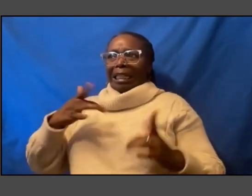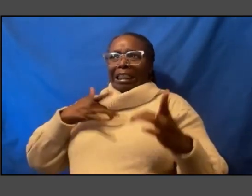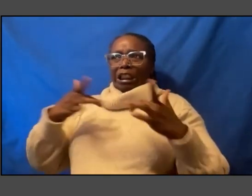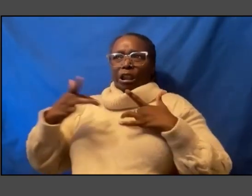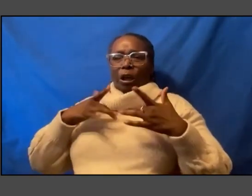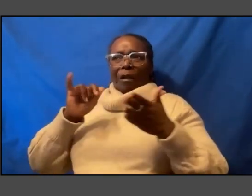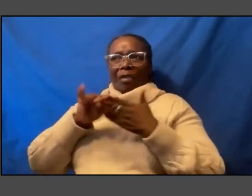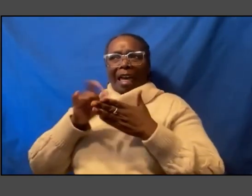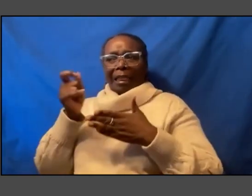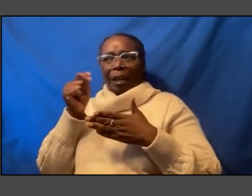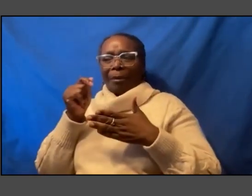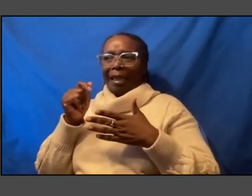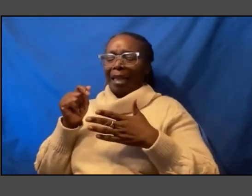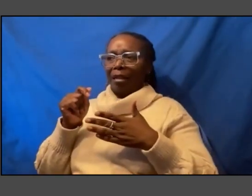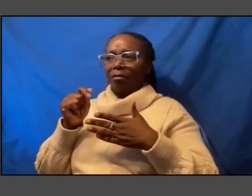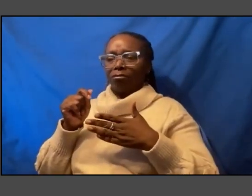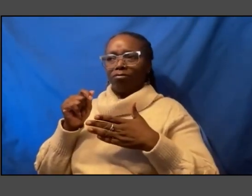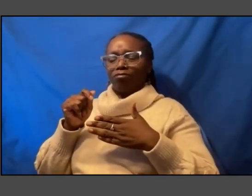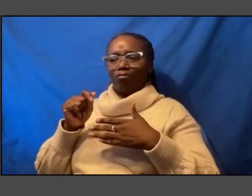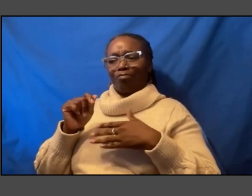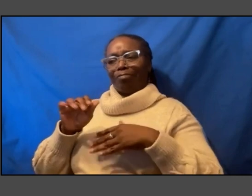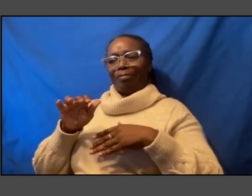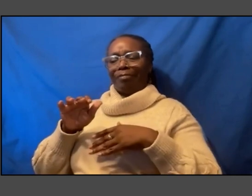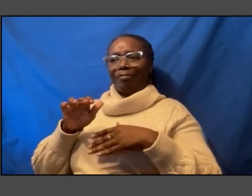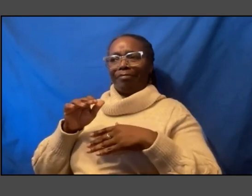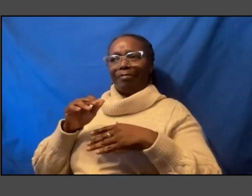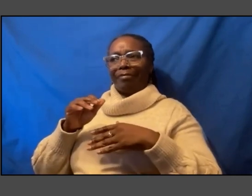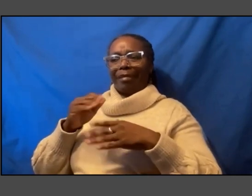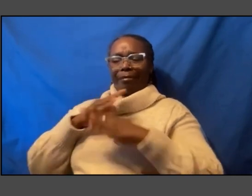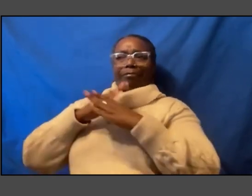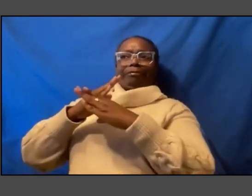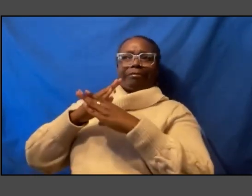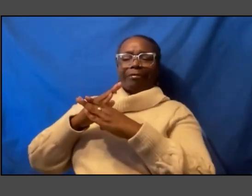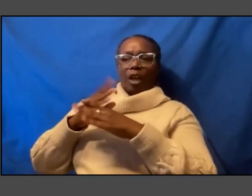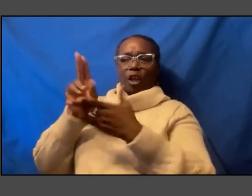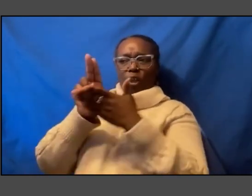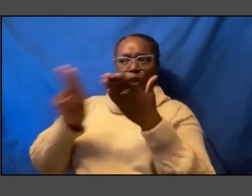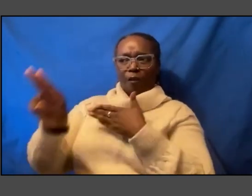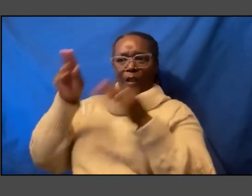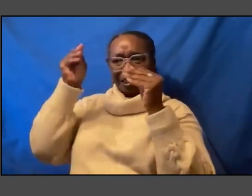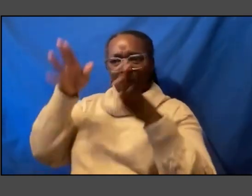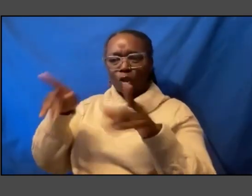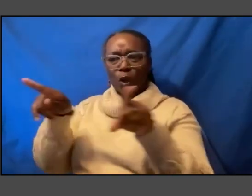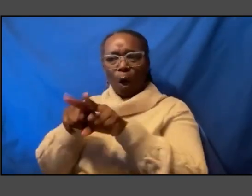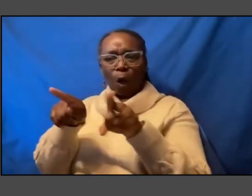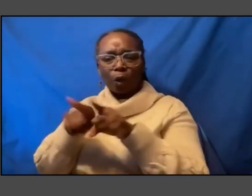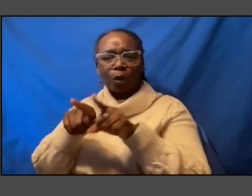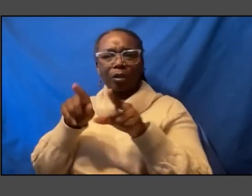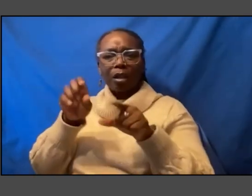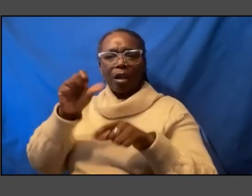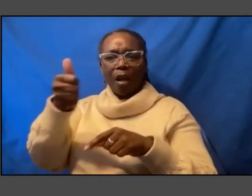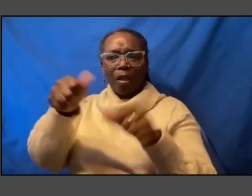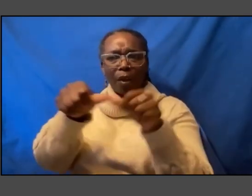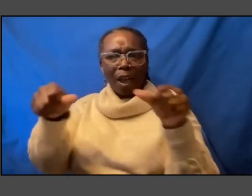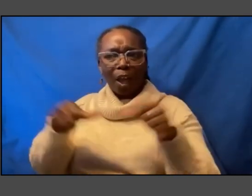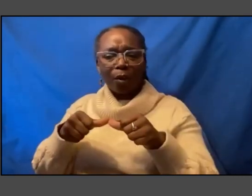affecting um not only university professors but really teachers in other areas so ultimately I am